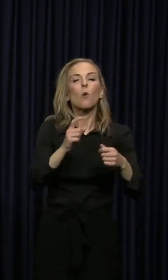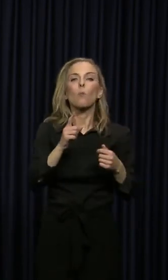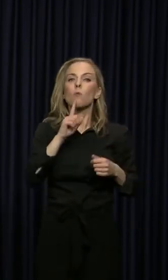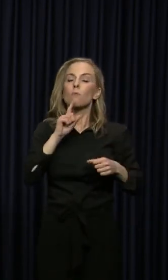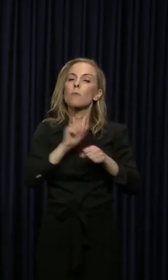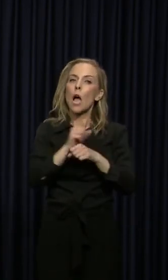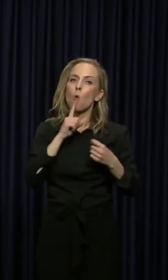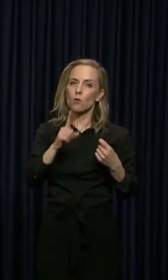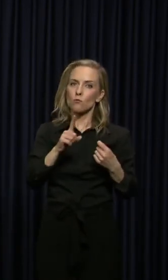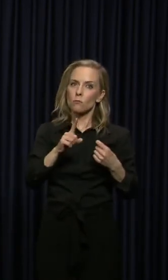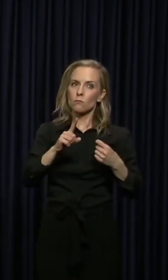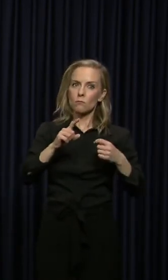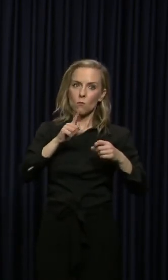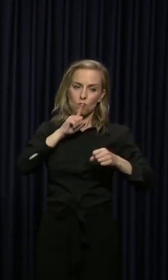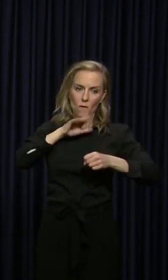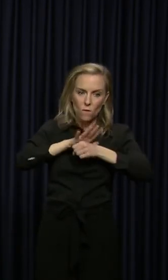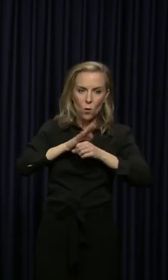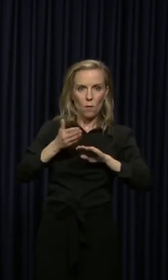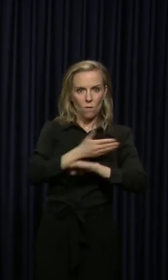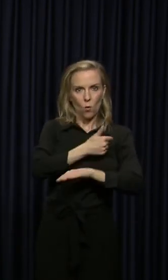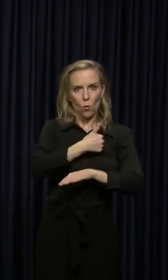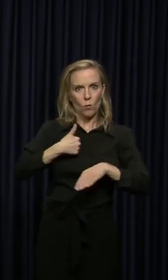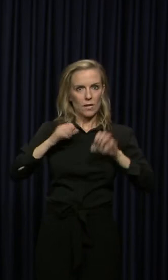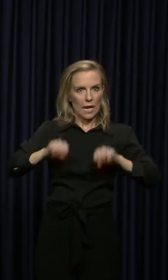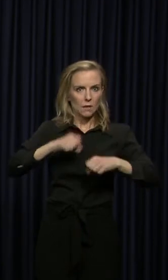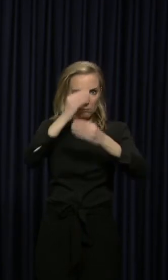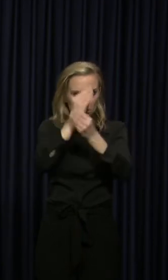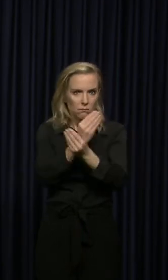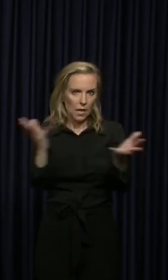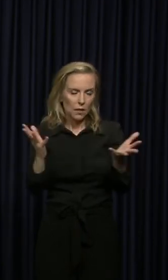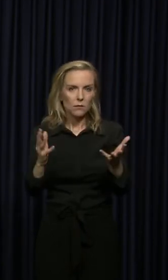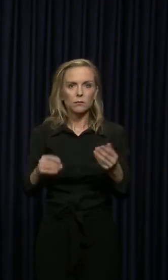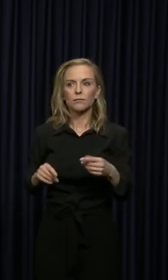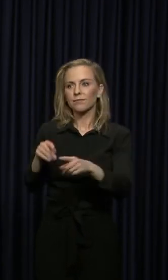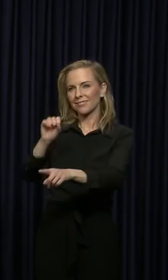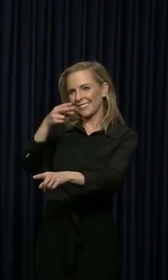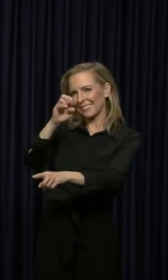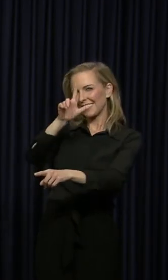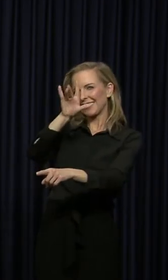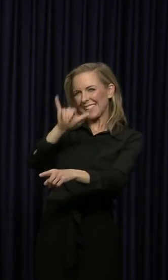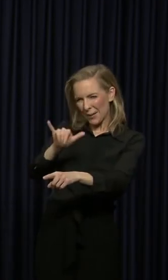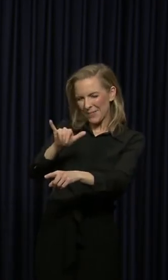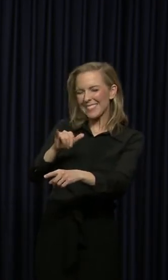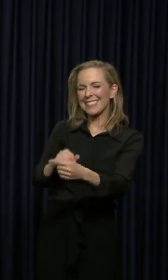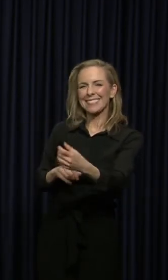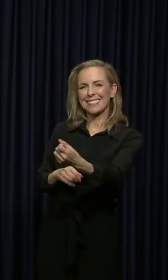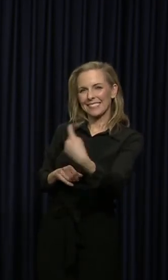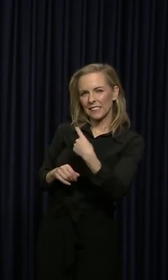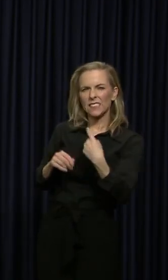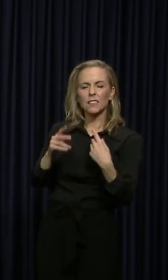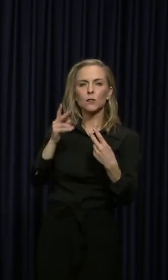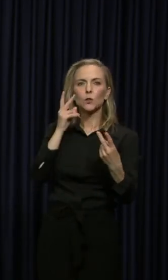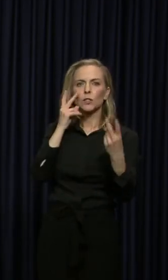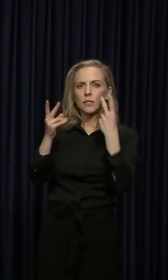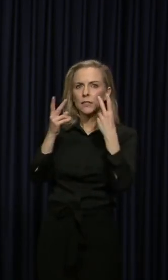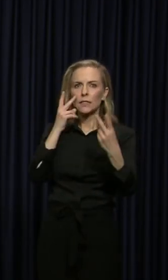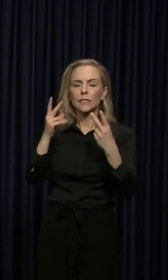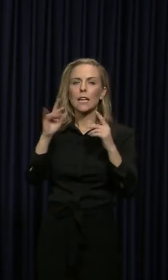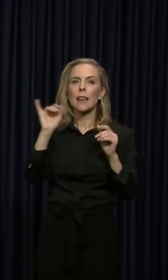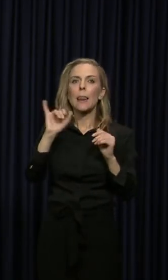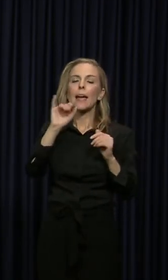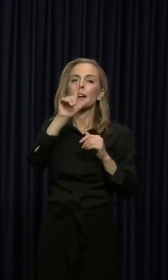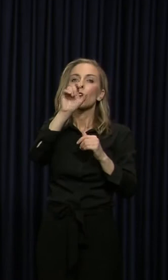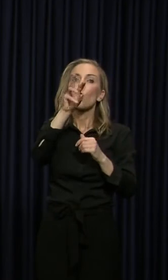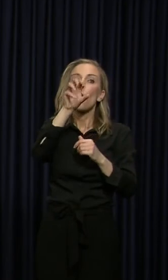fully confirmed before we announce it. Shelby. Yes, we're saying people flood hardware stores